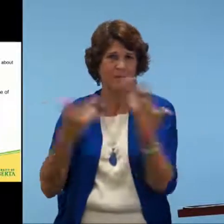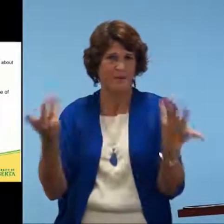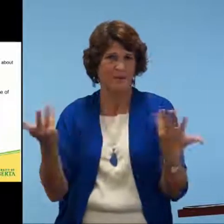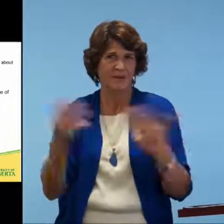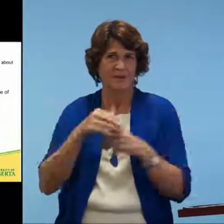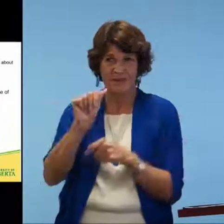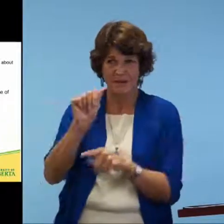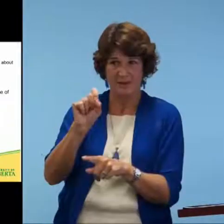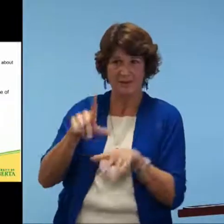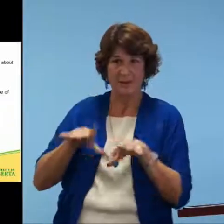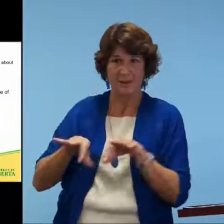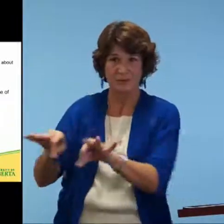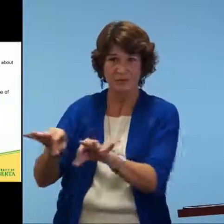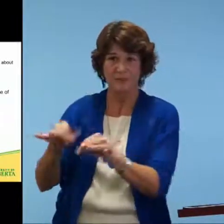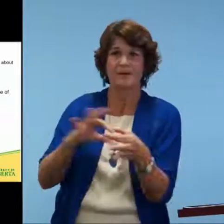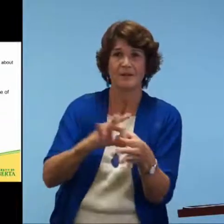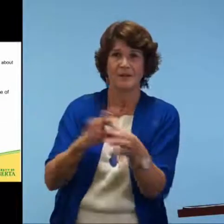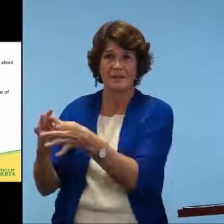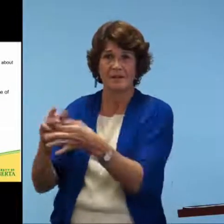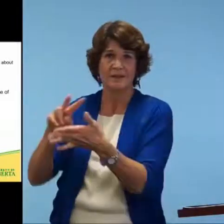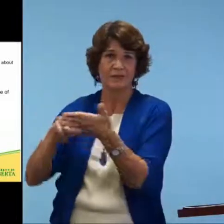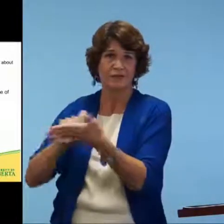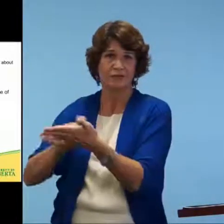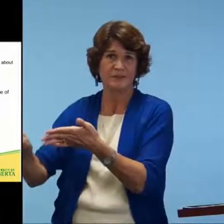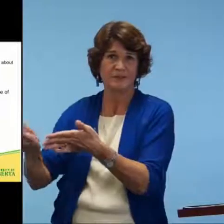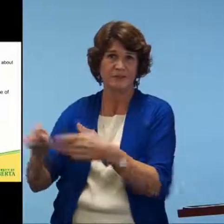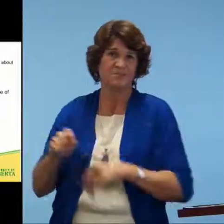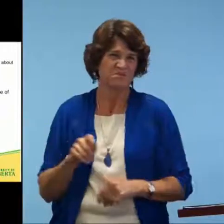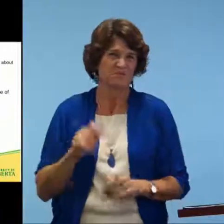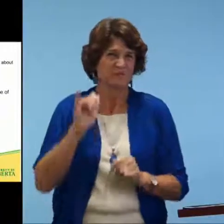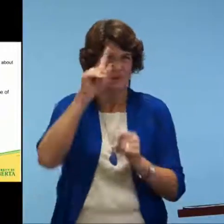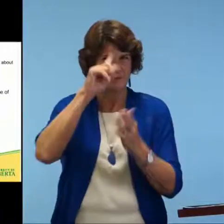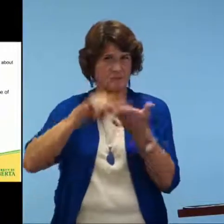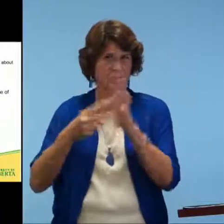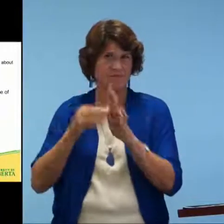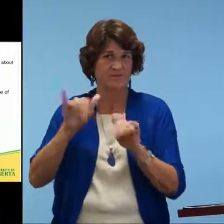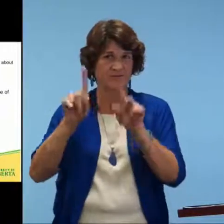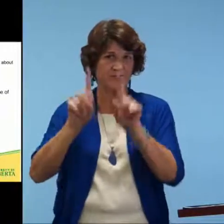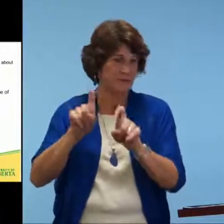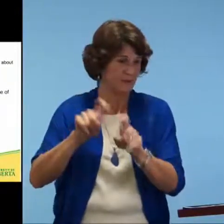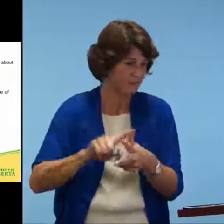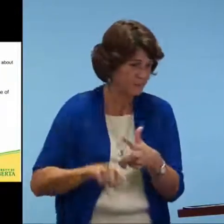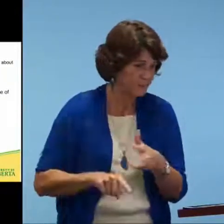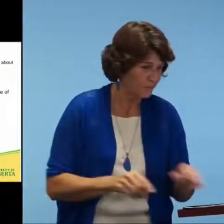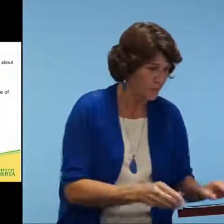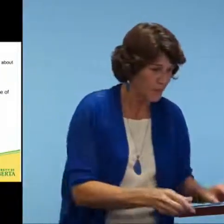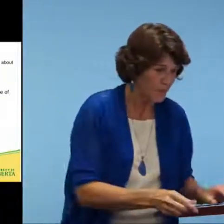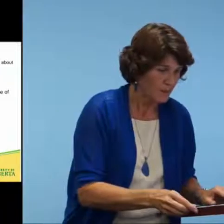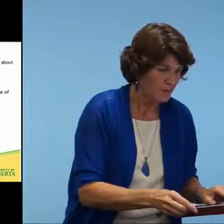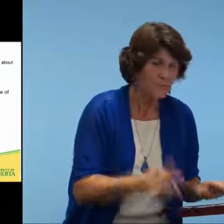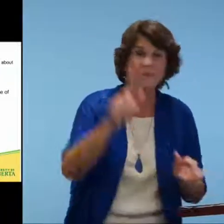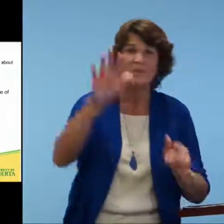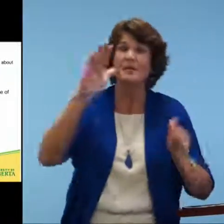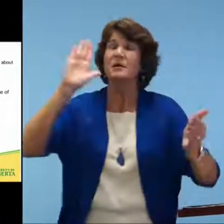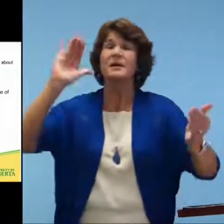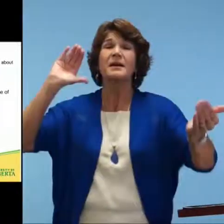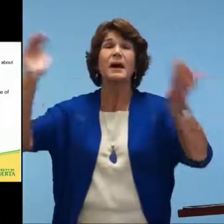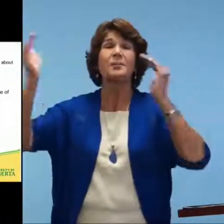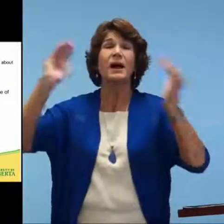bilingual programming. When we look at ASL language acquisition and literacy development, these three tests